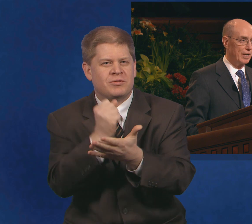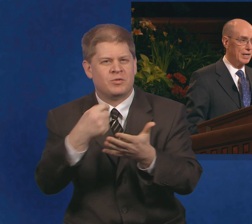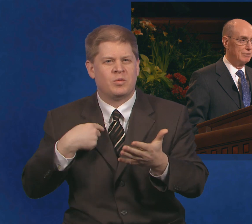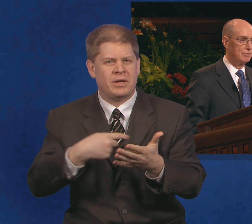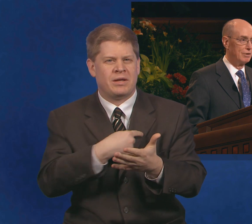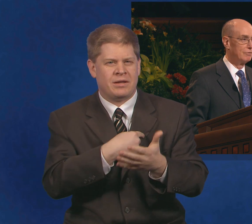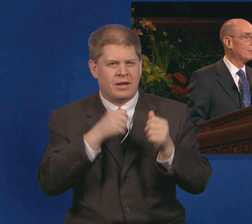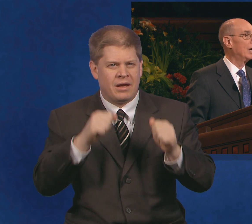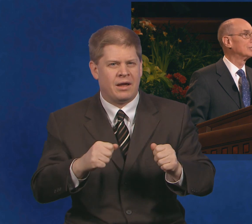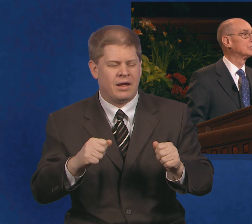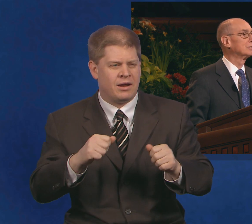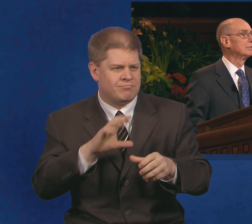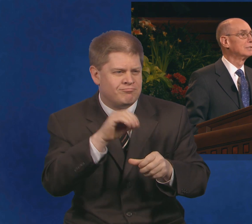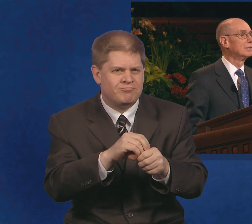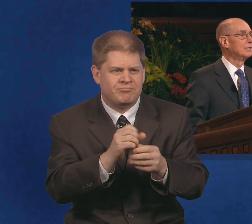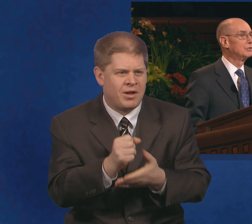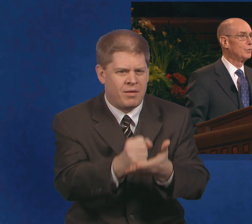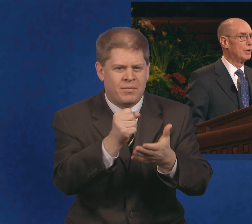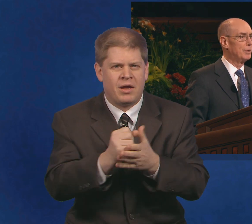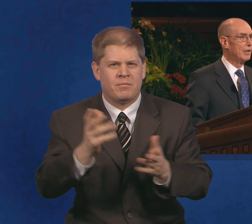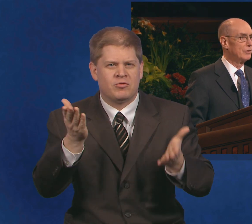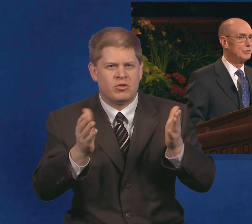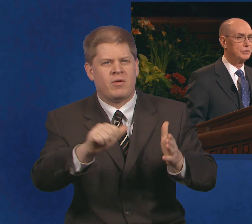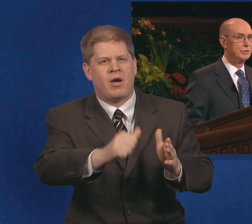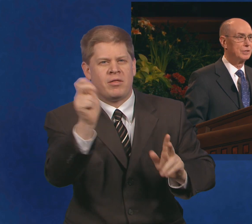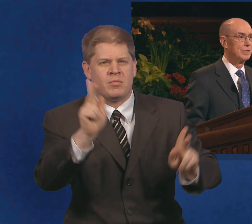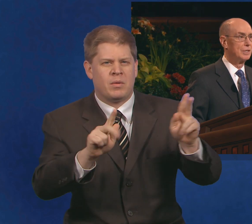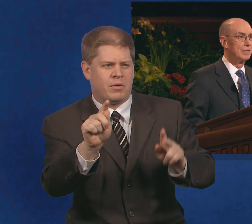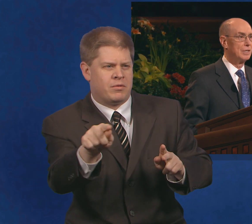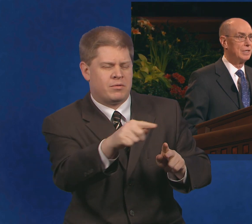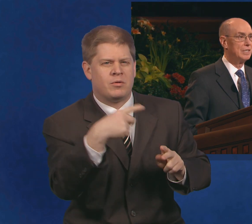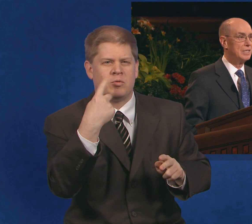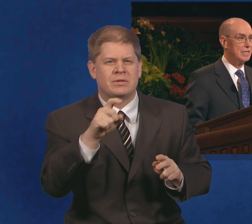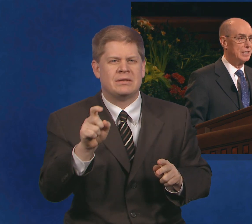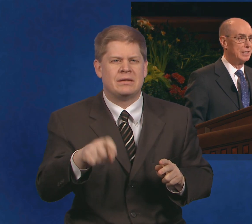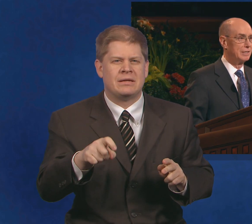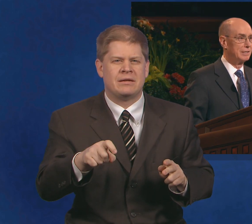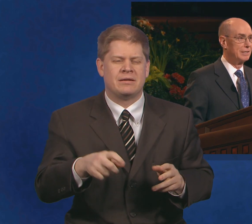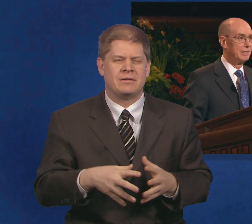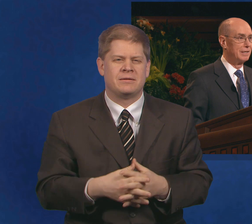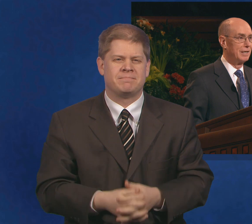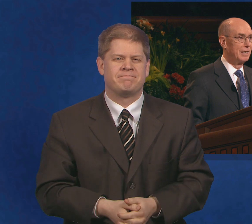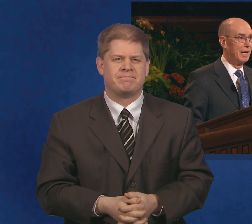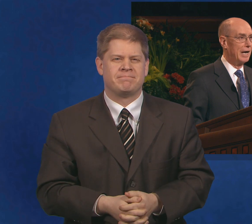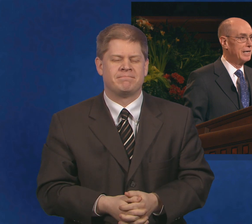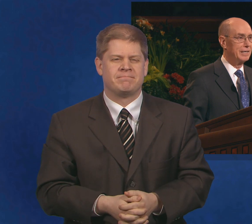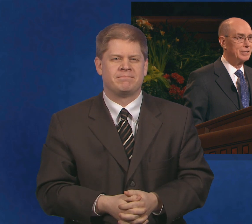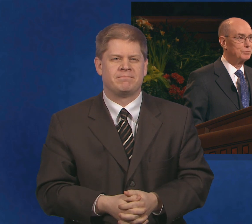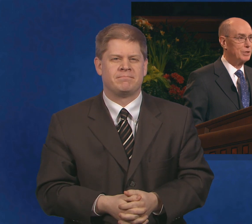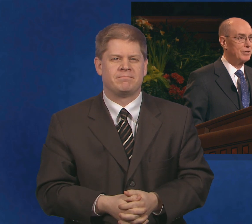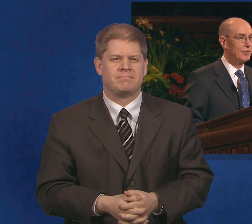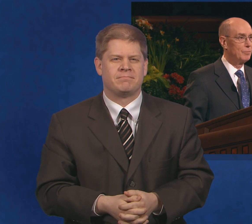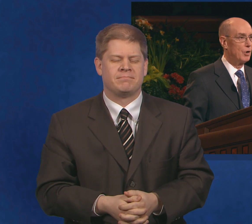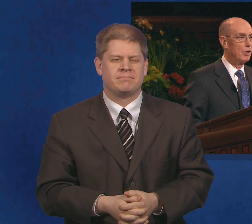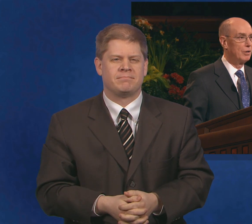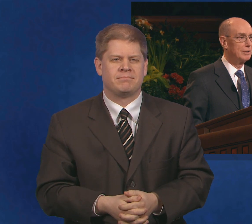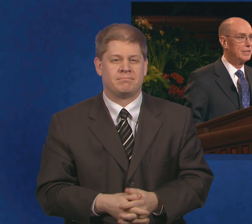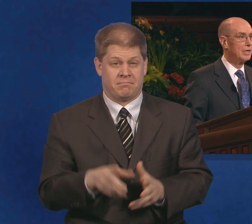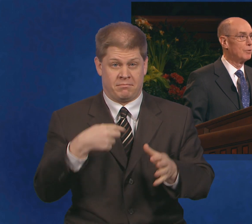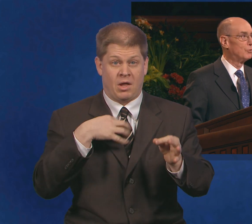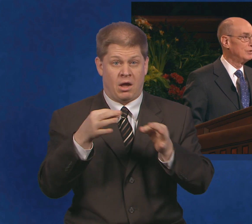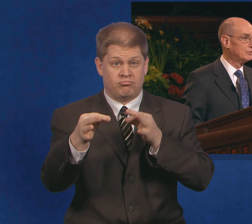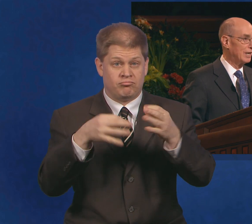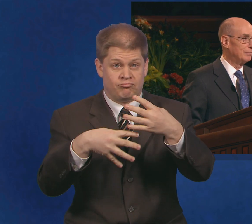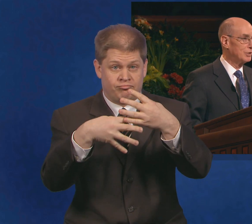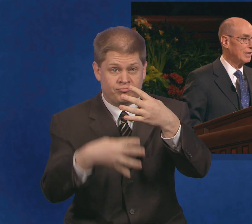has provided for us to help others in need. I cannot speak of them all